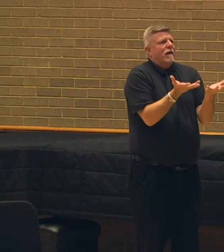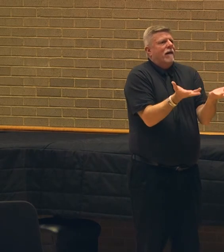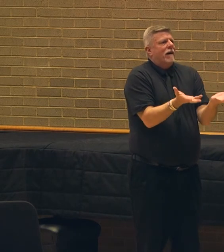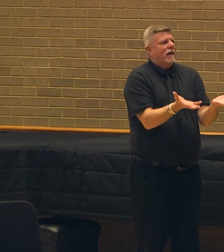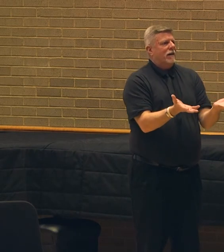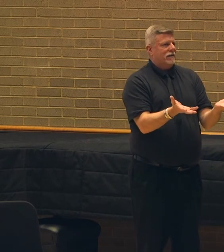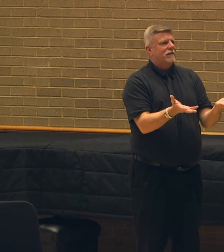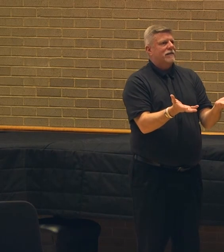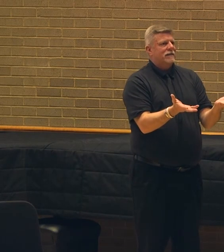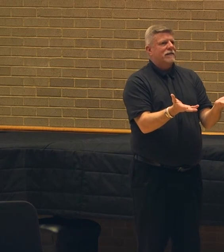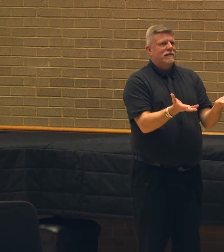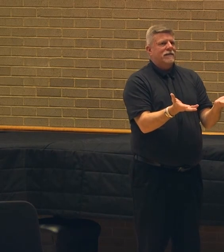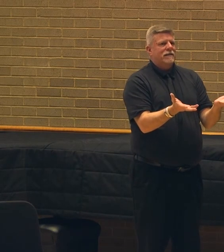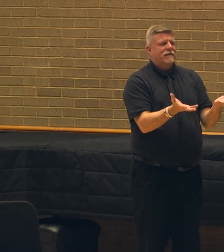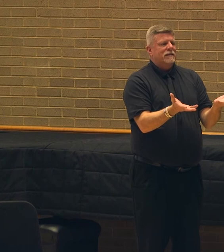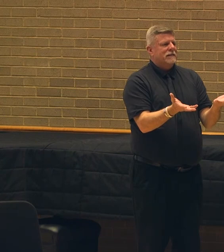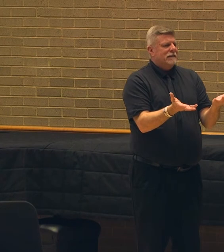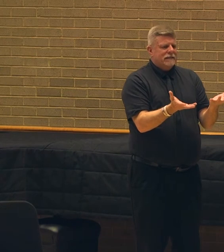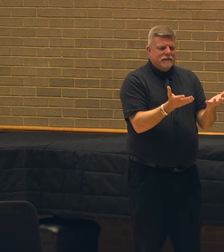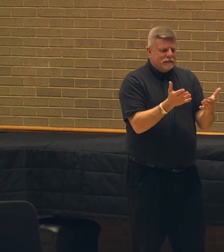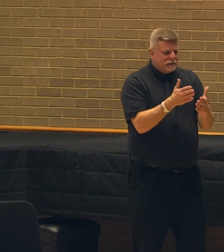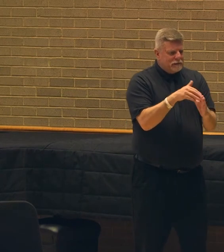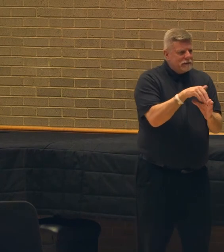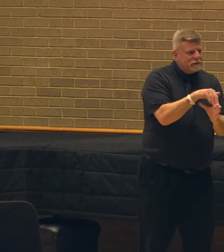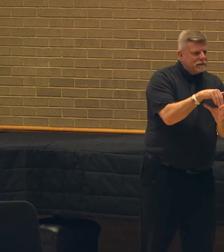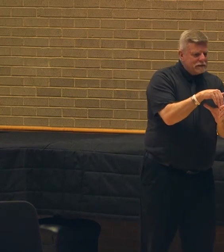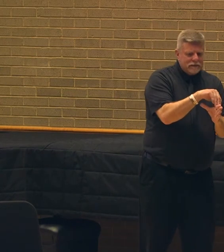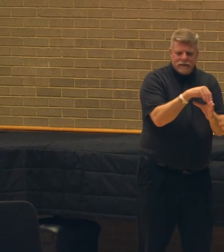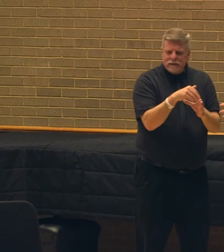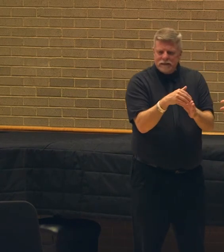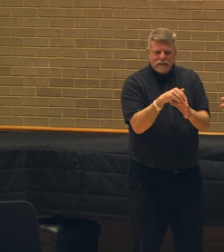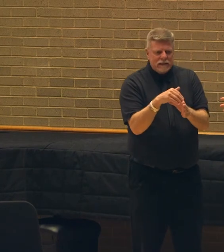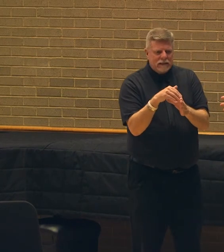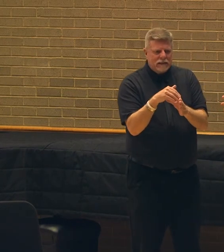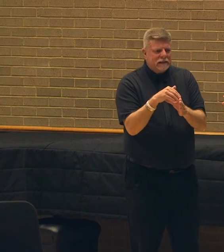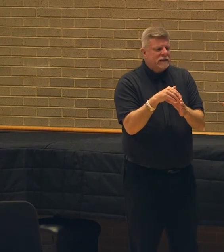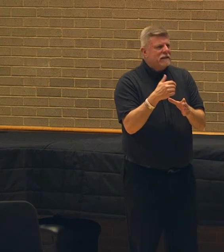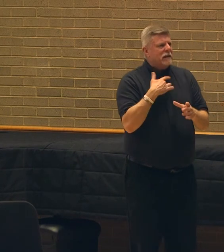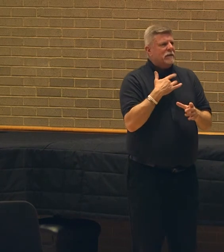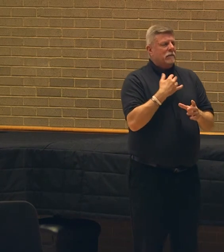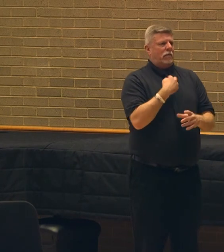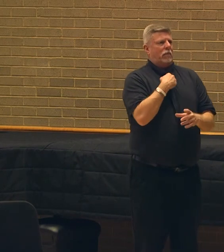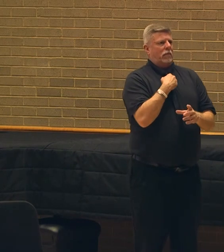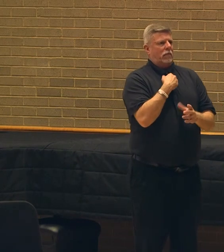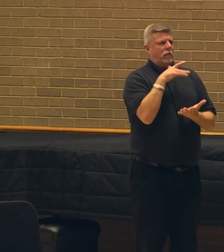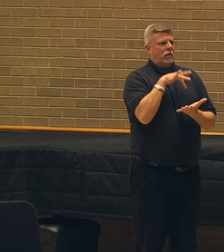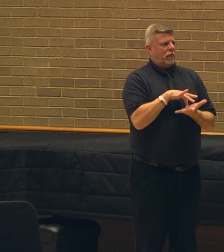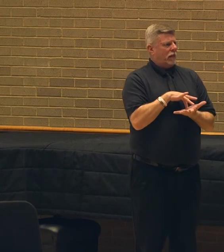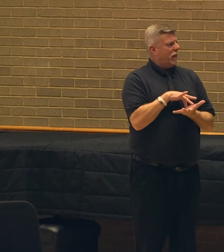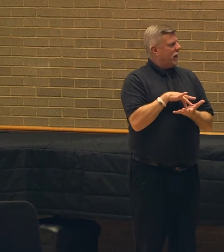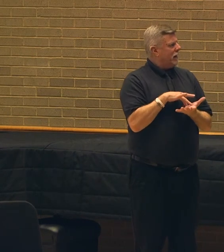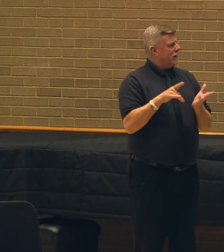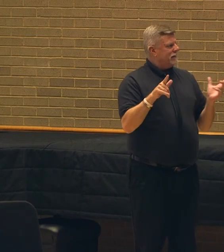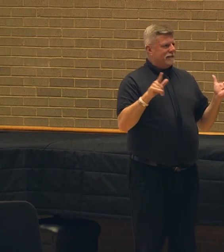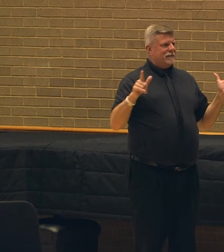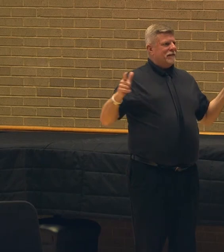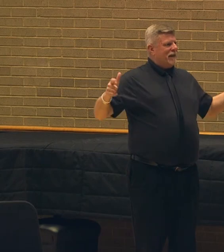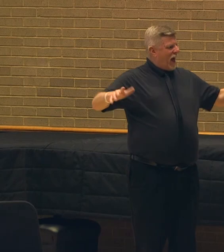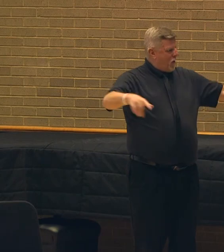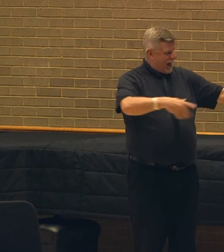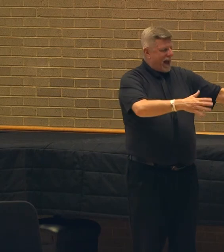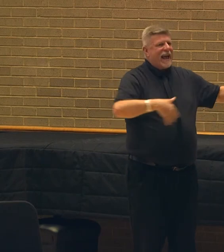Somewhere in between all of these things, I find myself flying into the middle. I have little wings today.